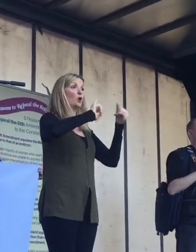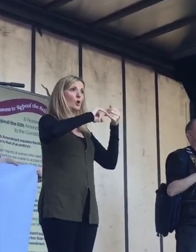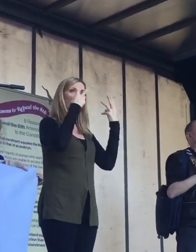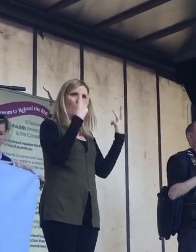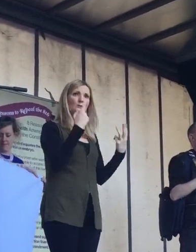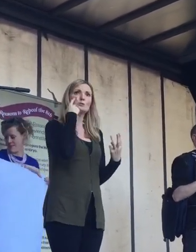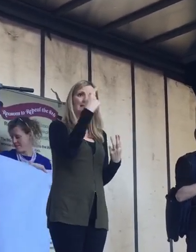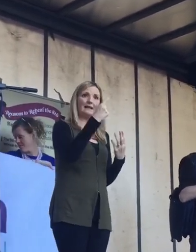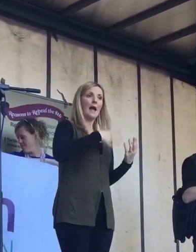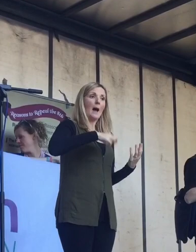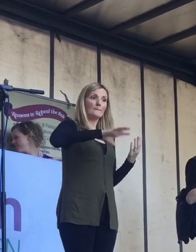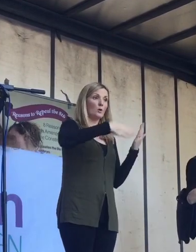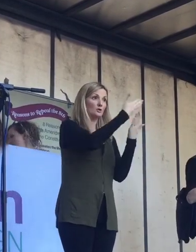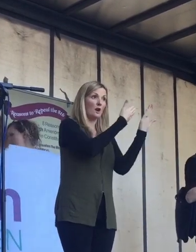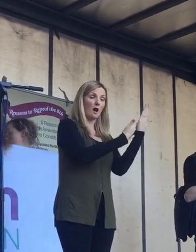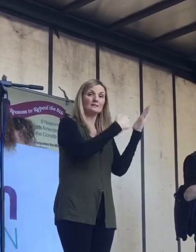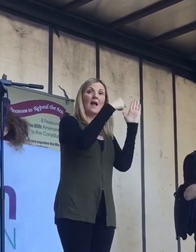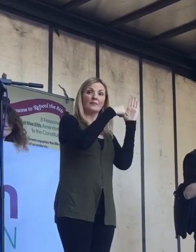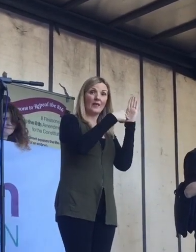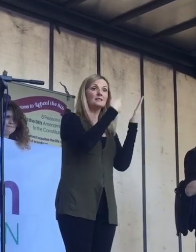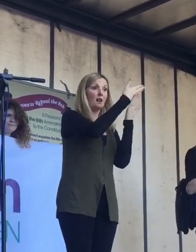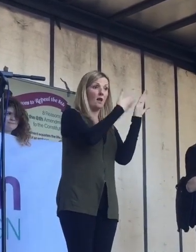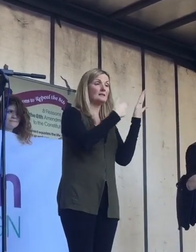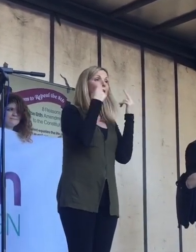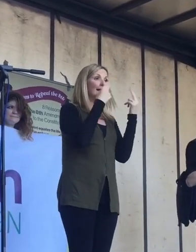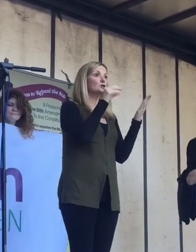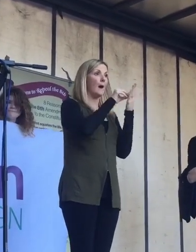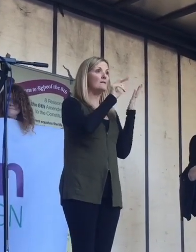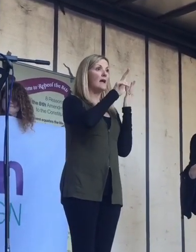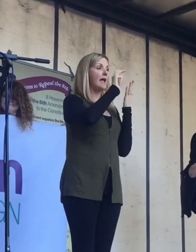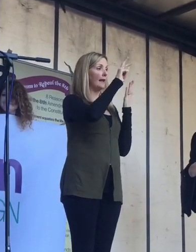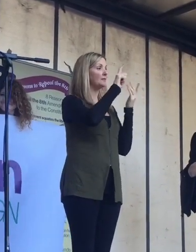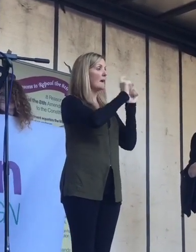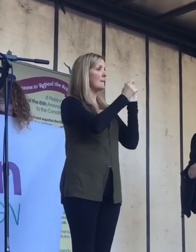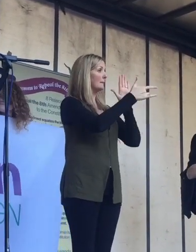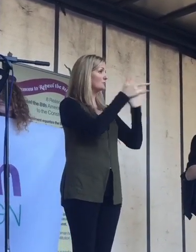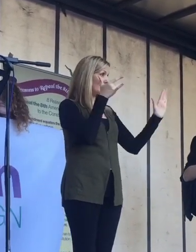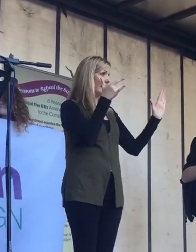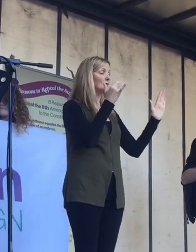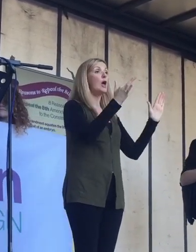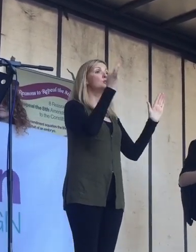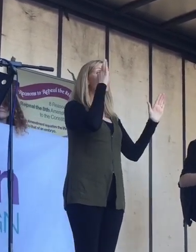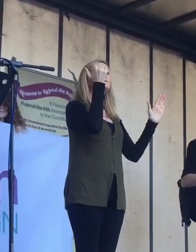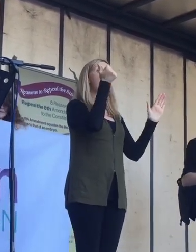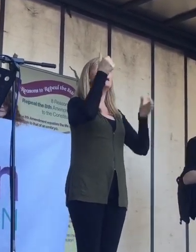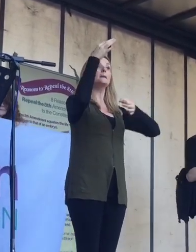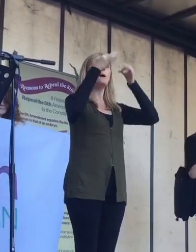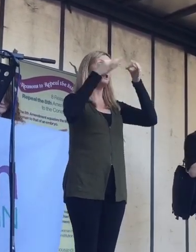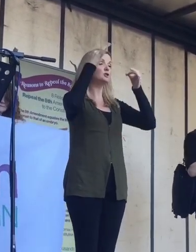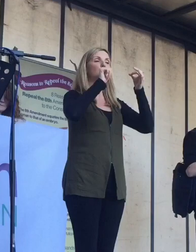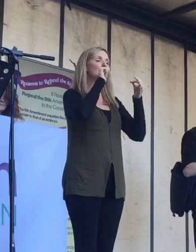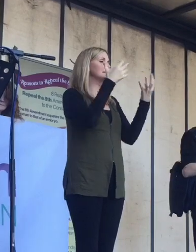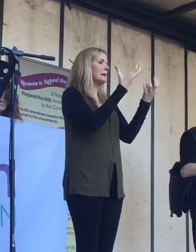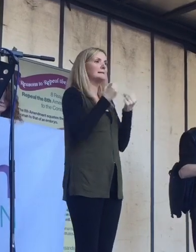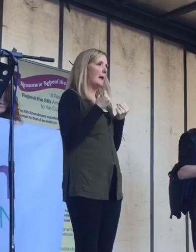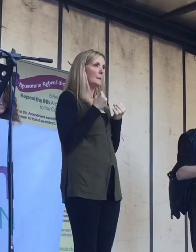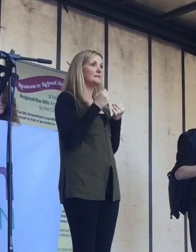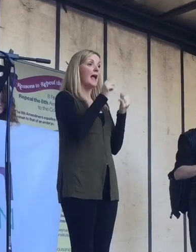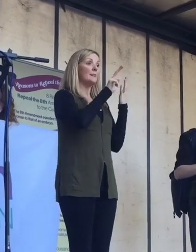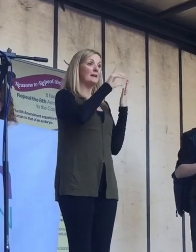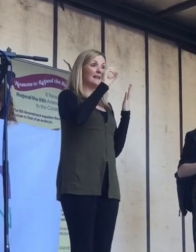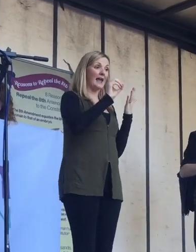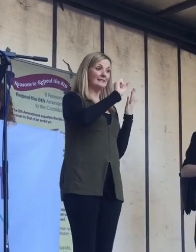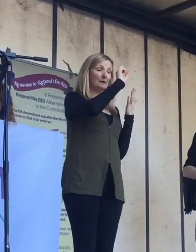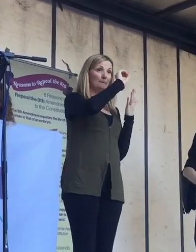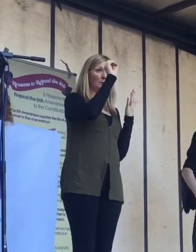abortion laws that require the repeal of the Eighth Amendment. And any politician who doesn't recognise that an 80% support